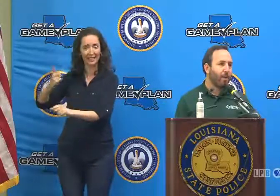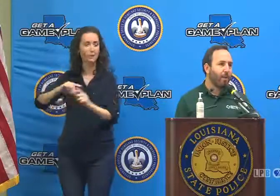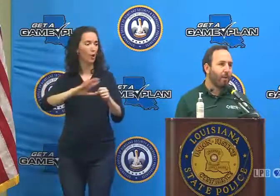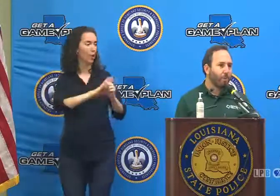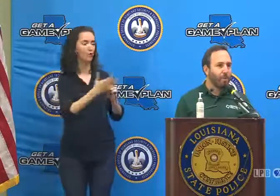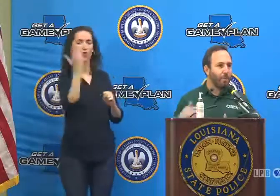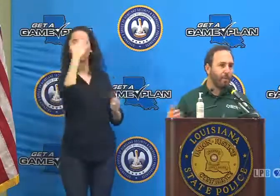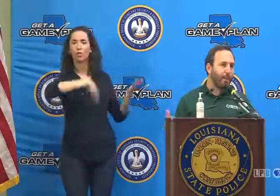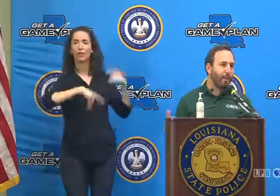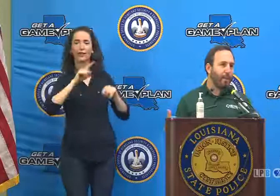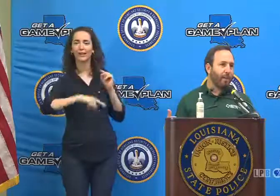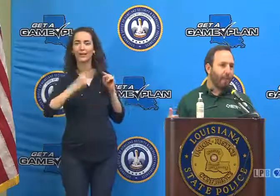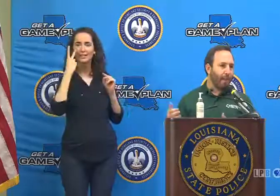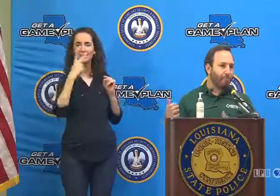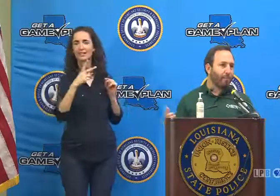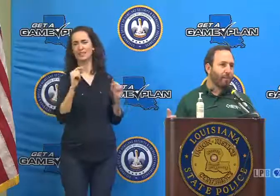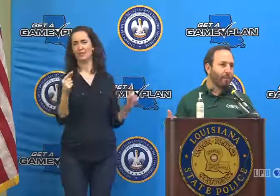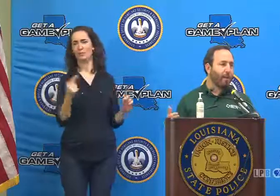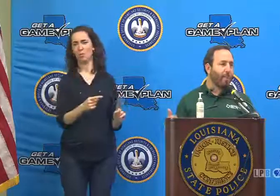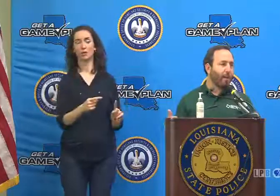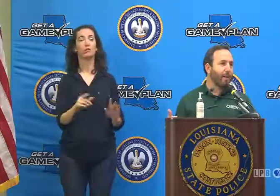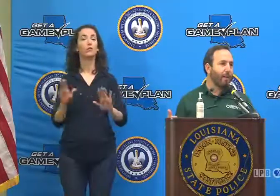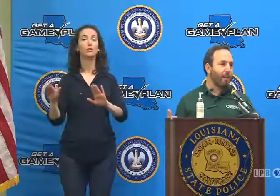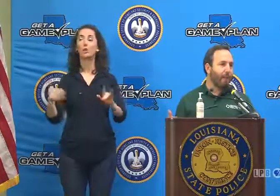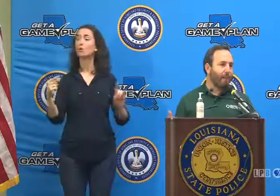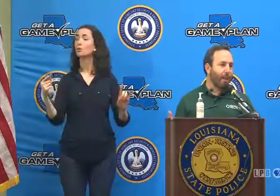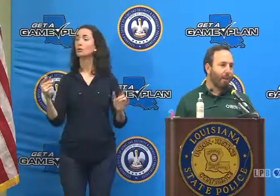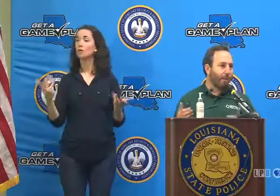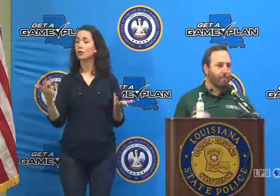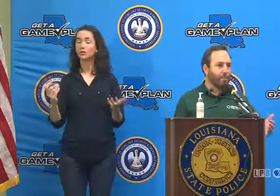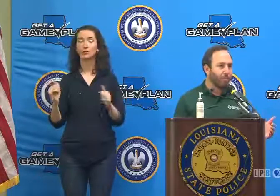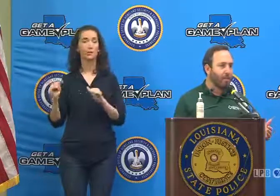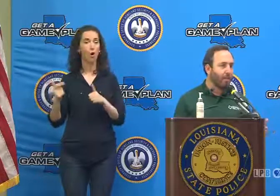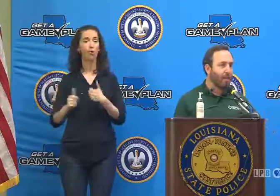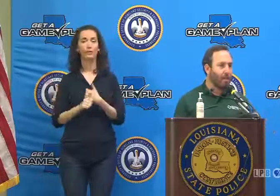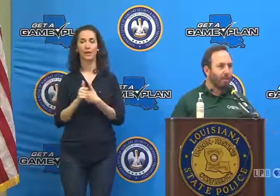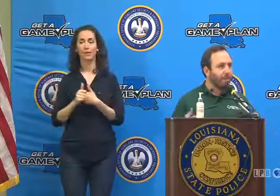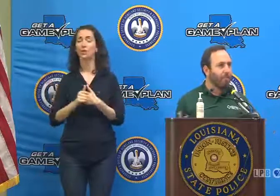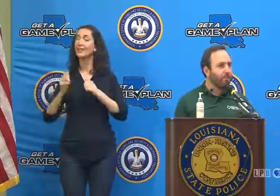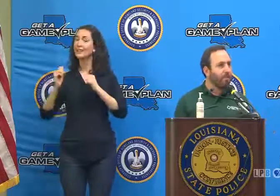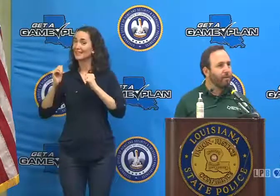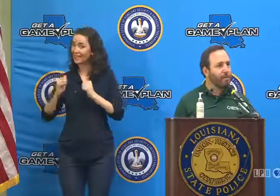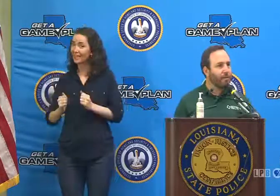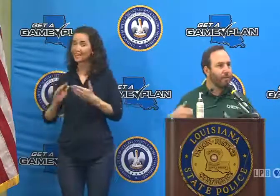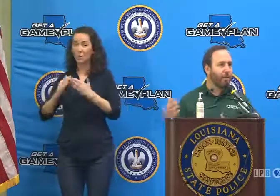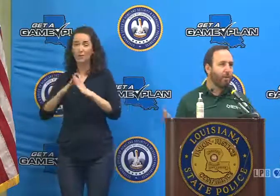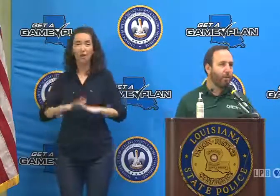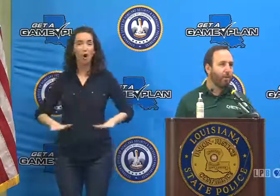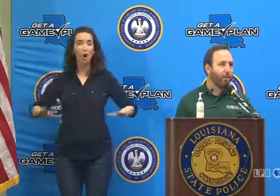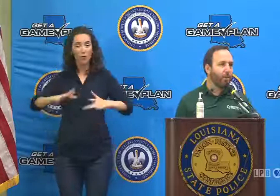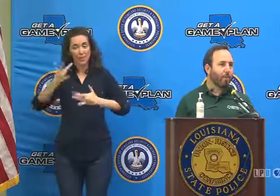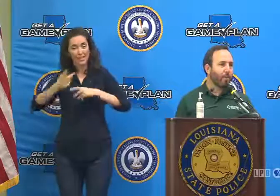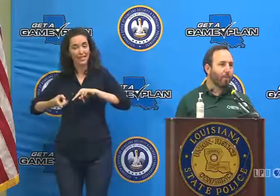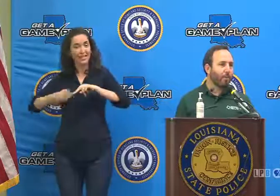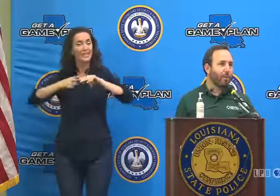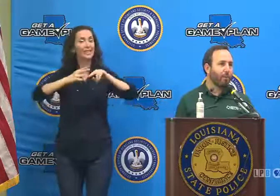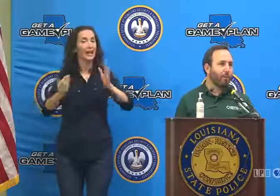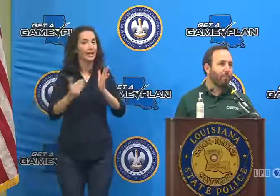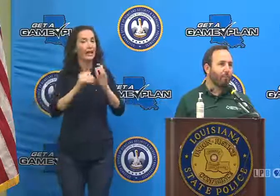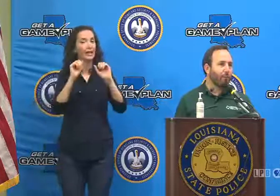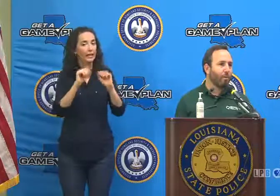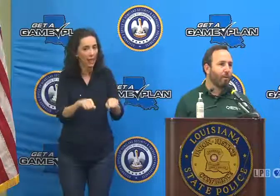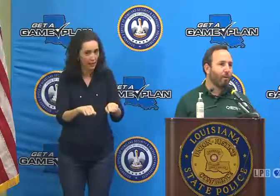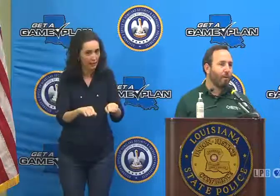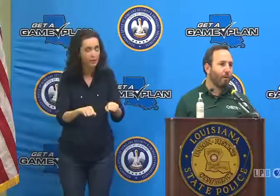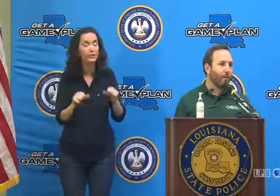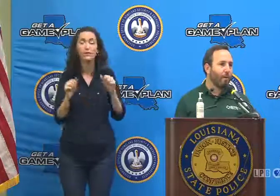that we're going to be at risk at liability of having another surge like this as a community going forward until we can